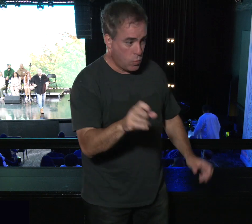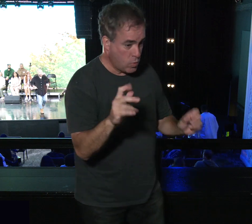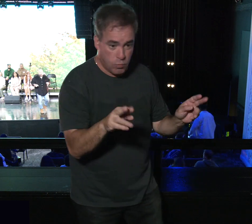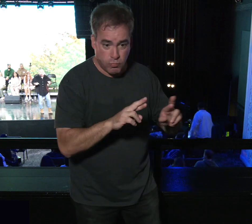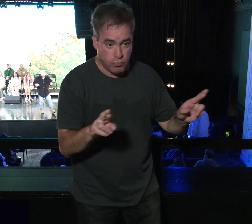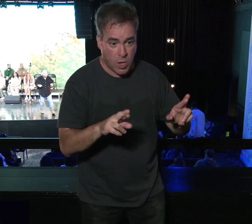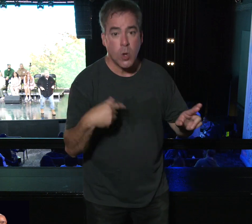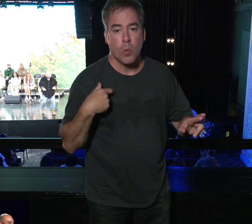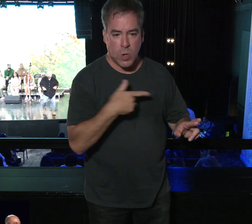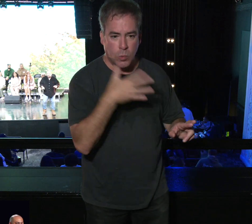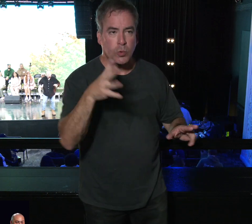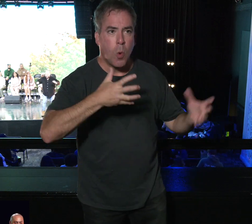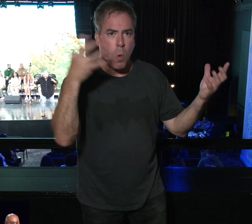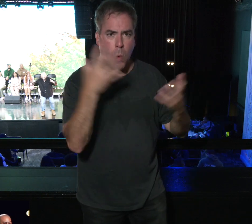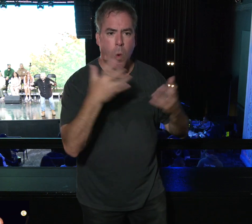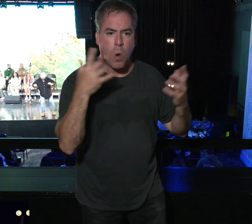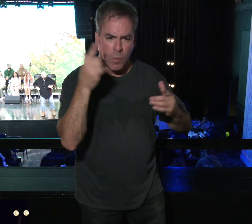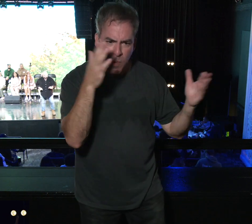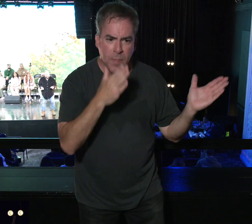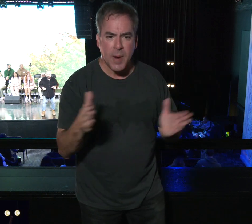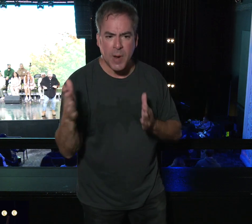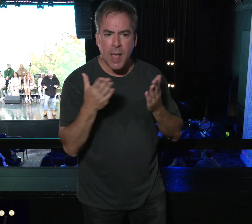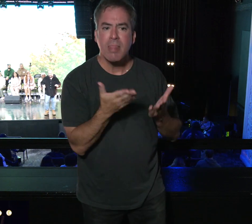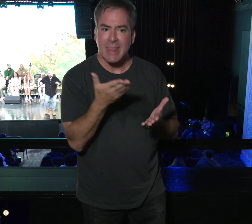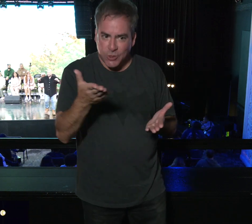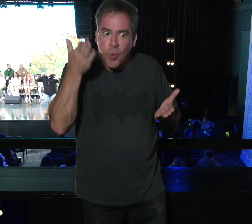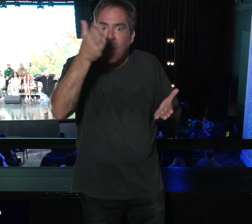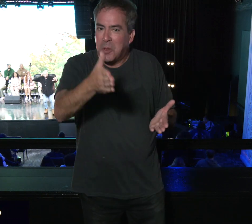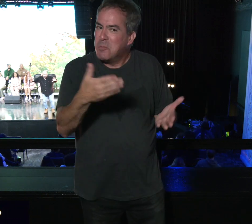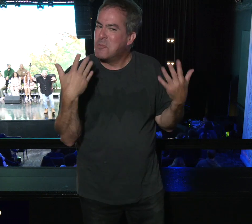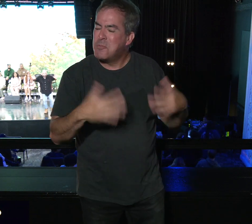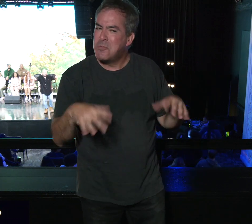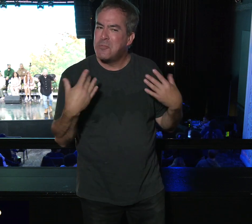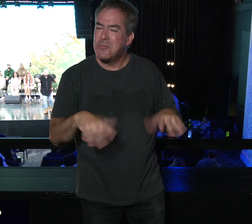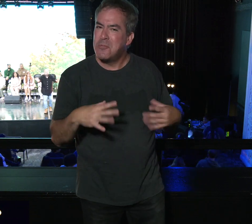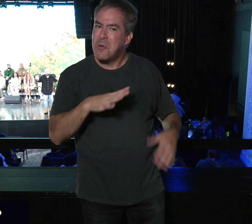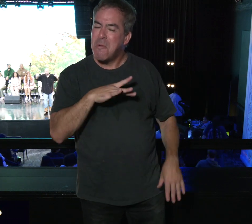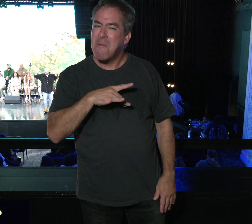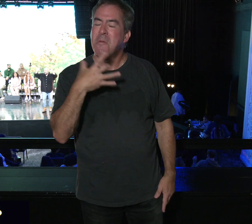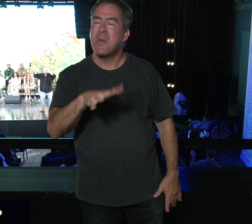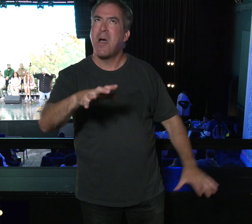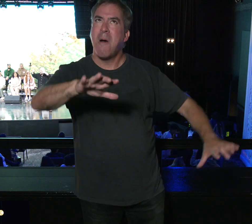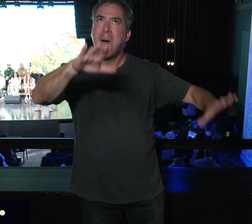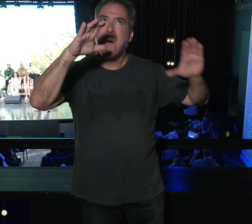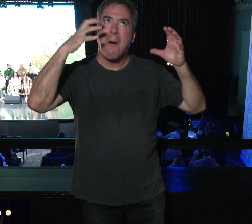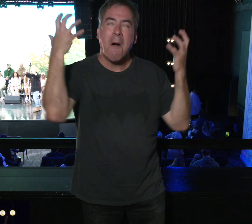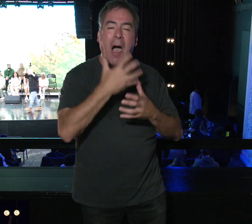guys, we're going to do some awesome stuff, like things about to get good. Like it's going to be incredible.